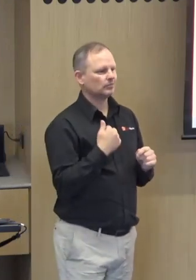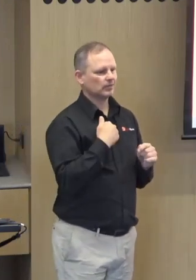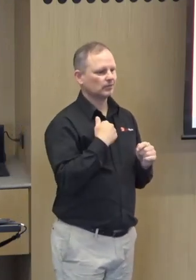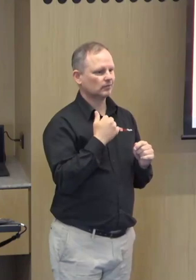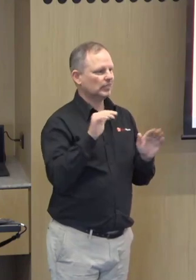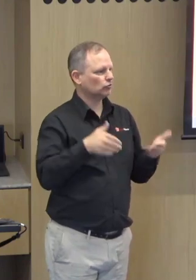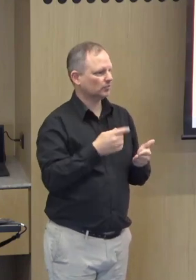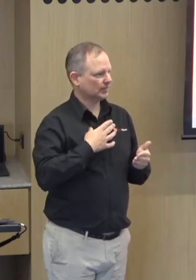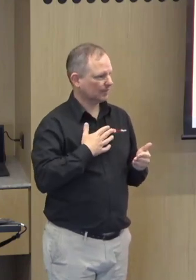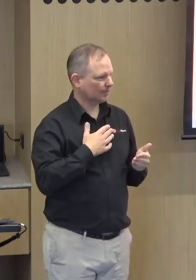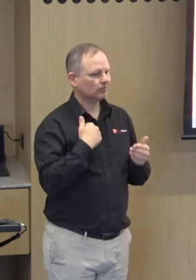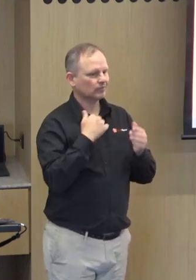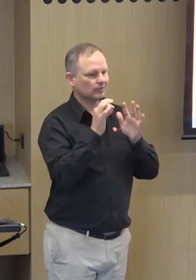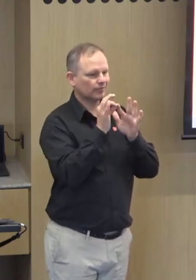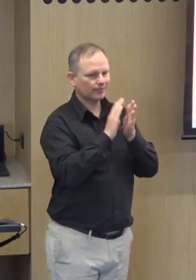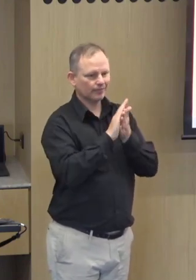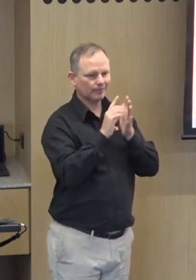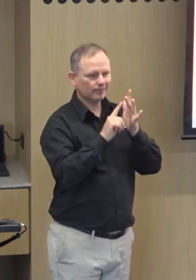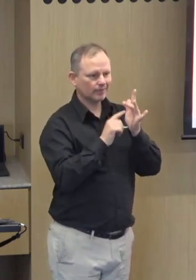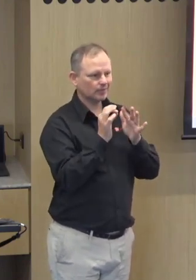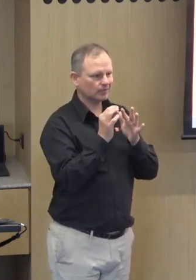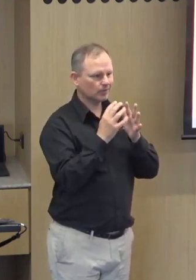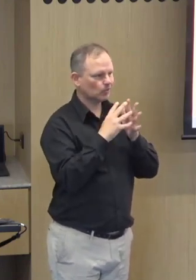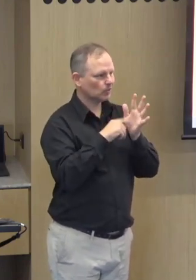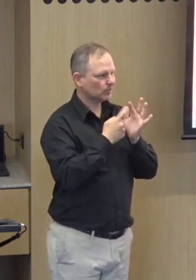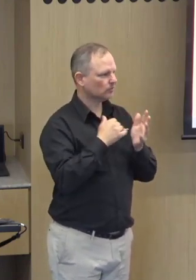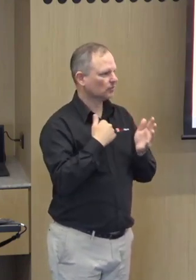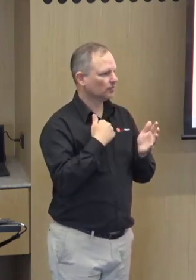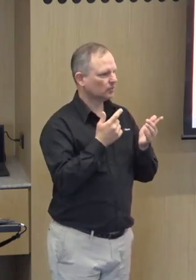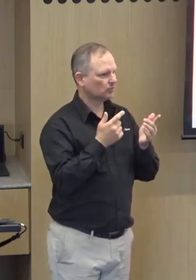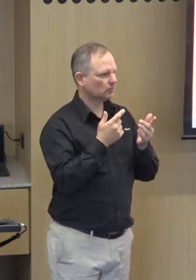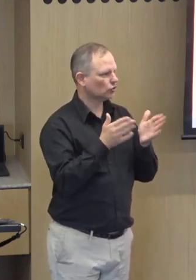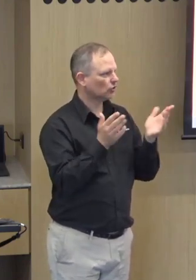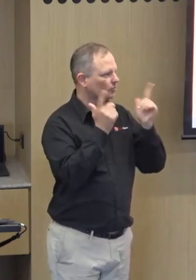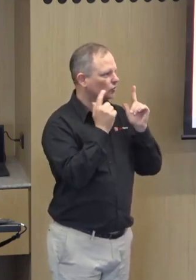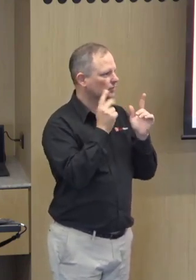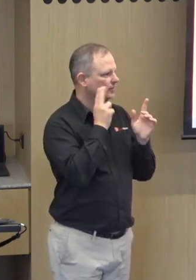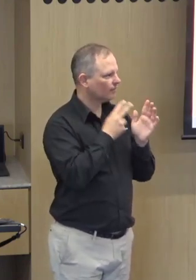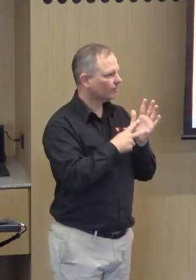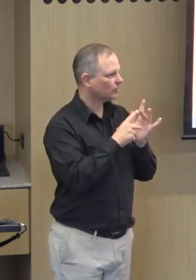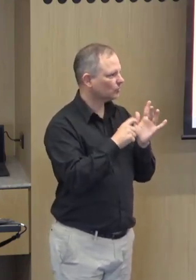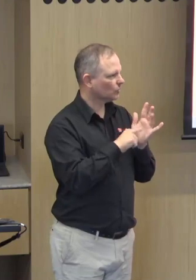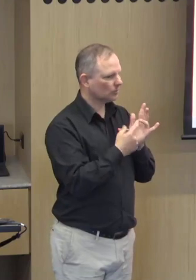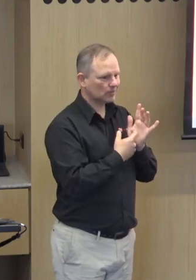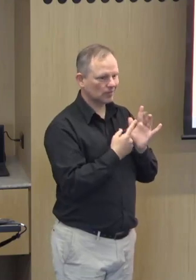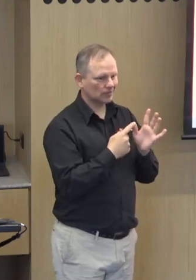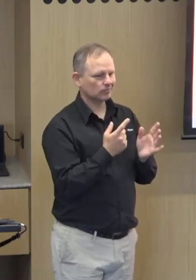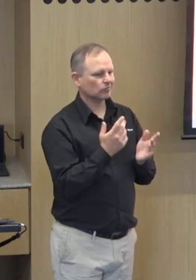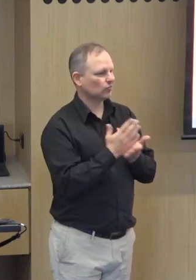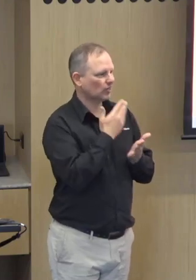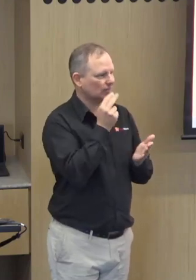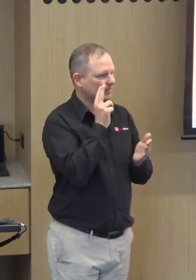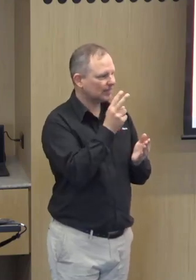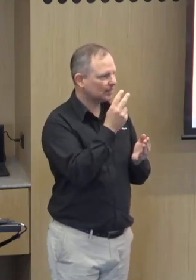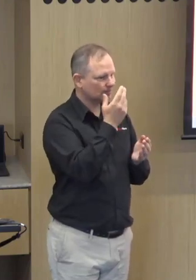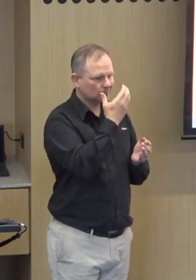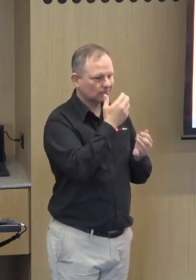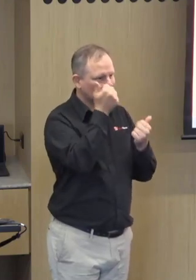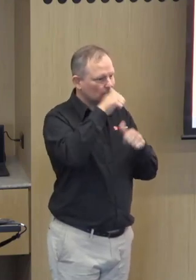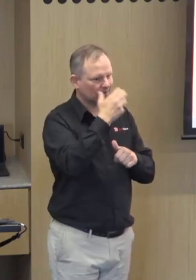view of those. So first of all, I'll start. My name is Philip Waters. It's great to be here. I'm the general manager of Deaf Victoria. It's nice